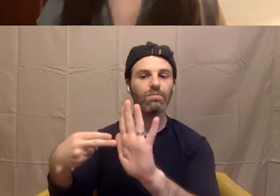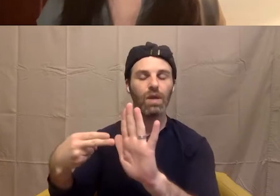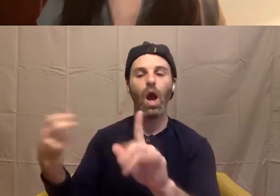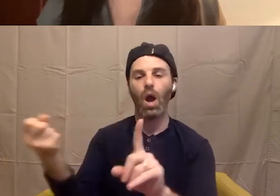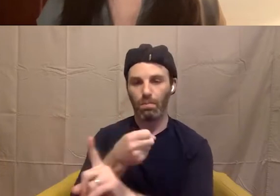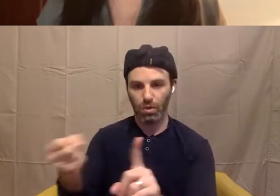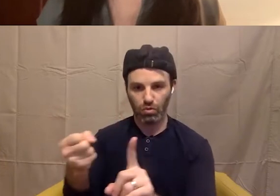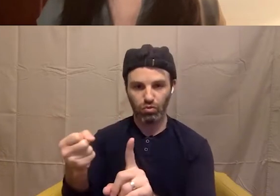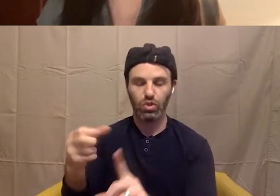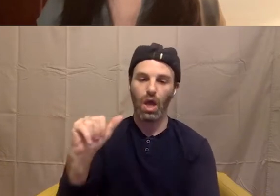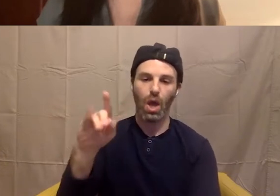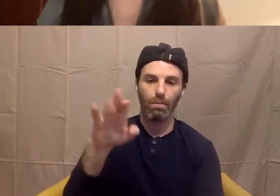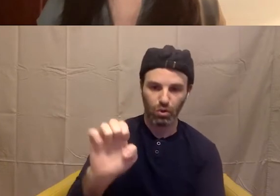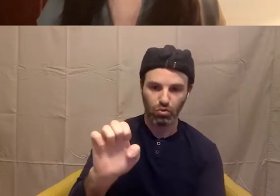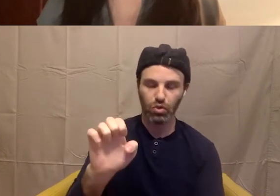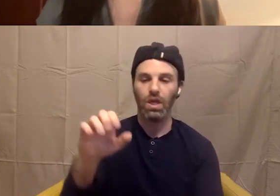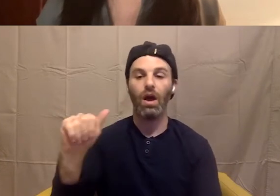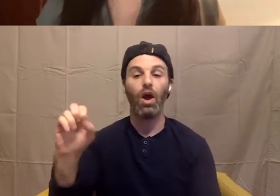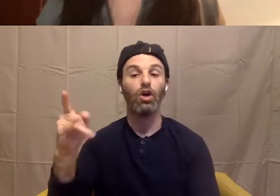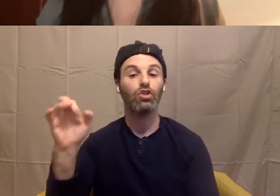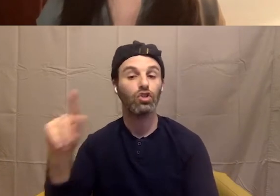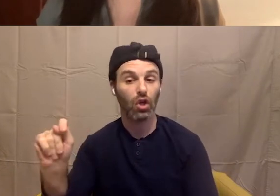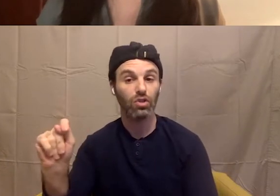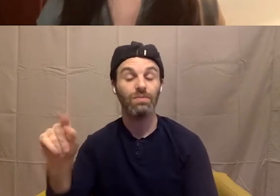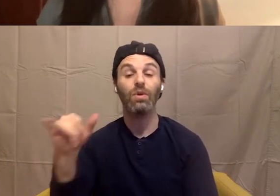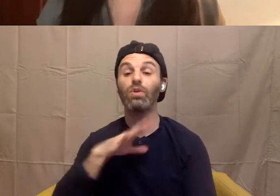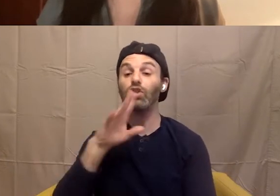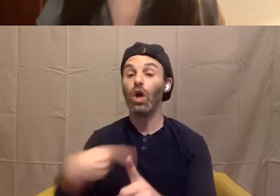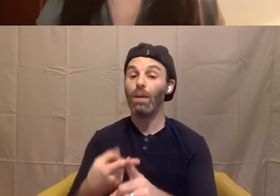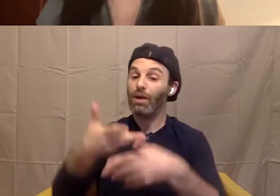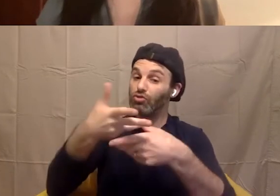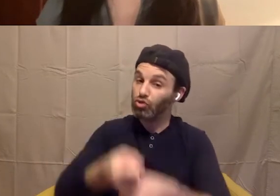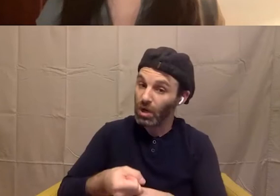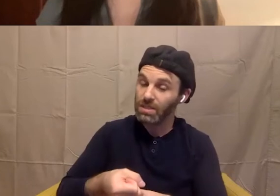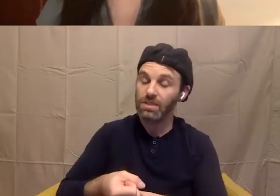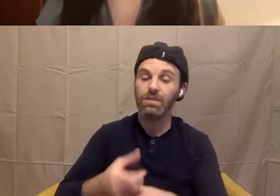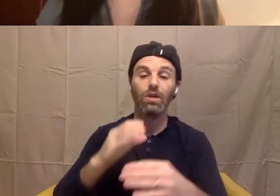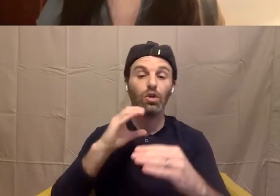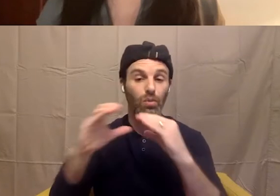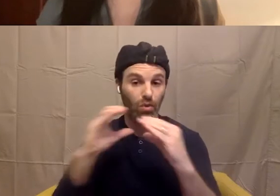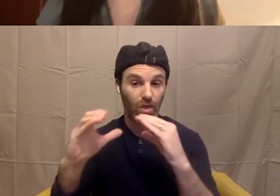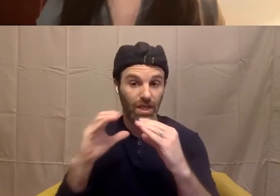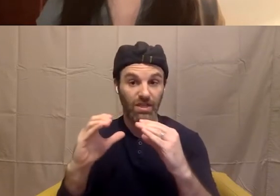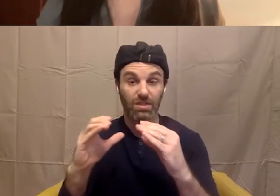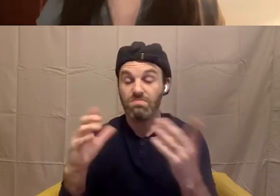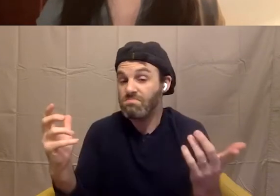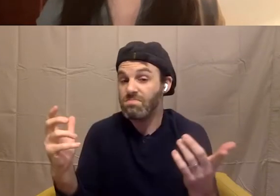and we talk about communication. Um, and that not everyone decides to, or wants to have sex in